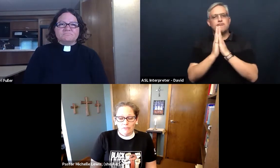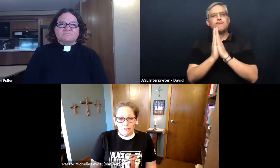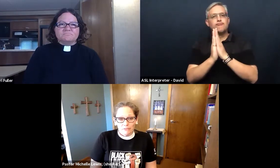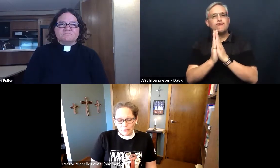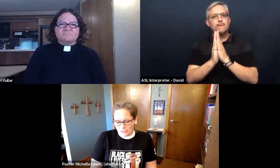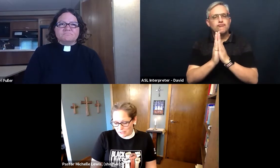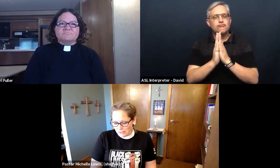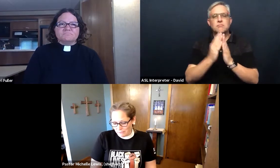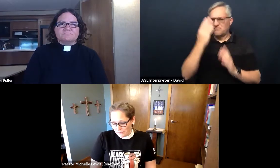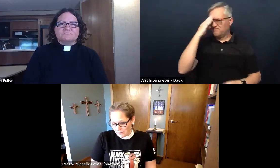fearful.